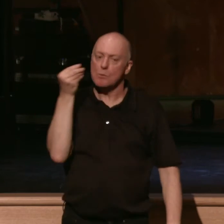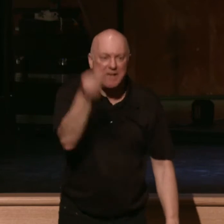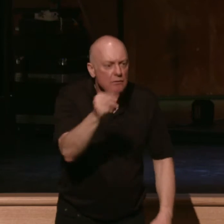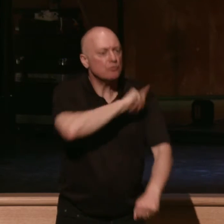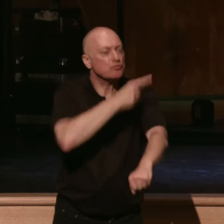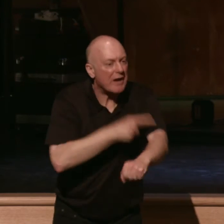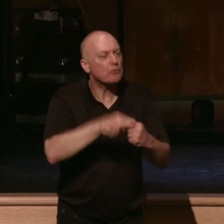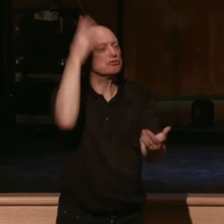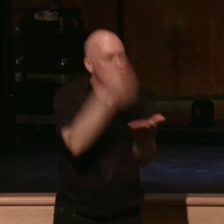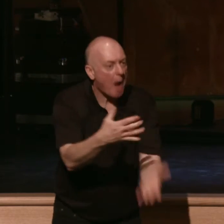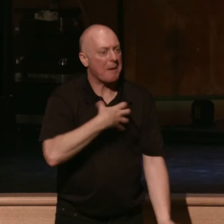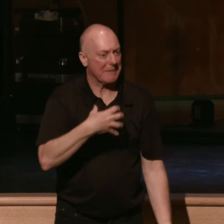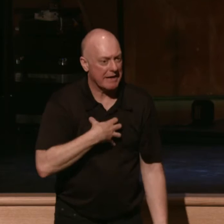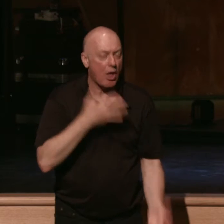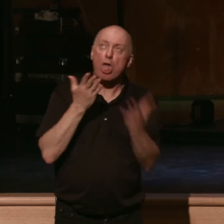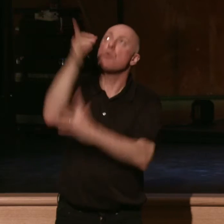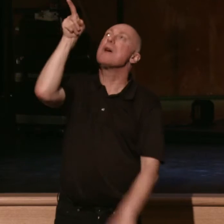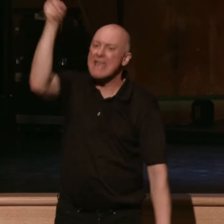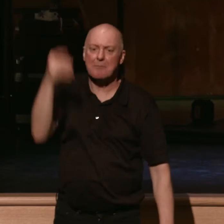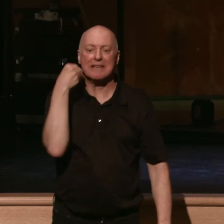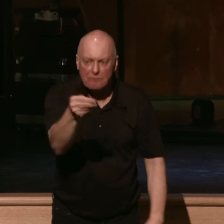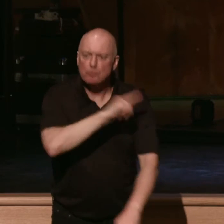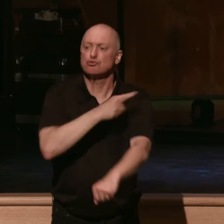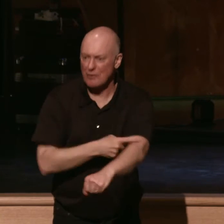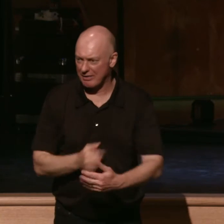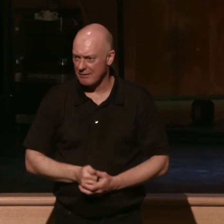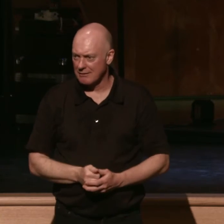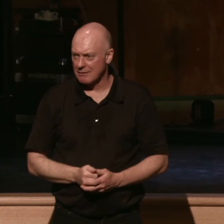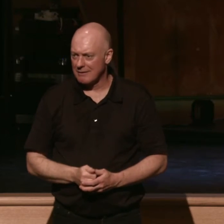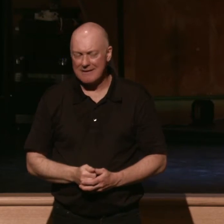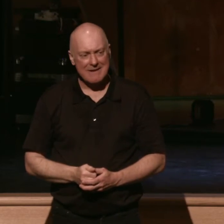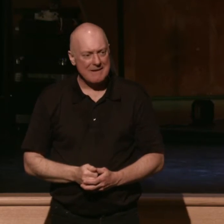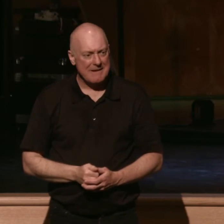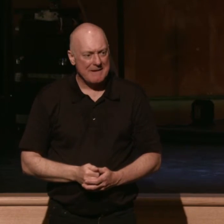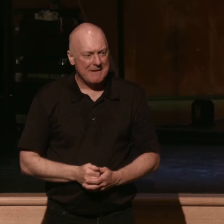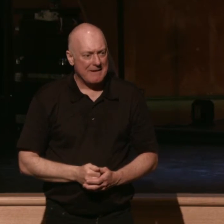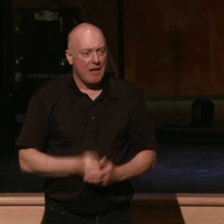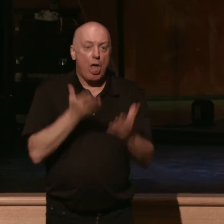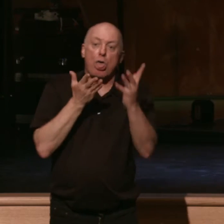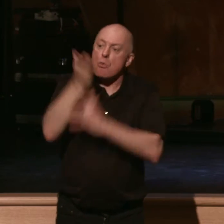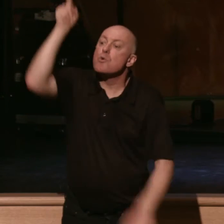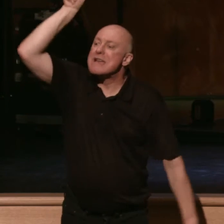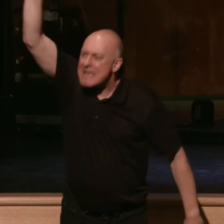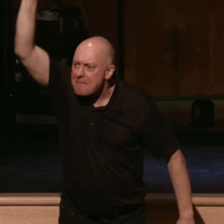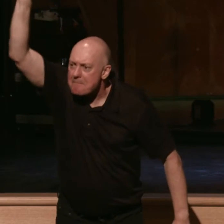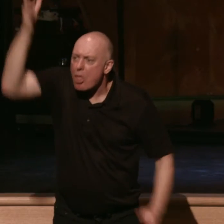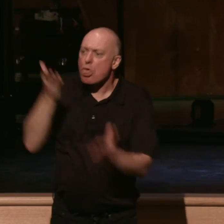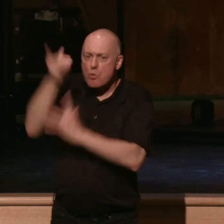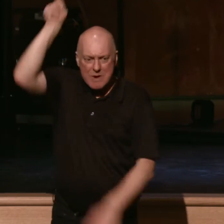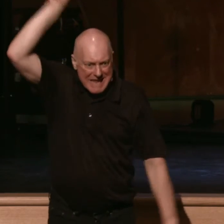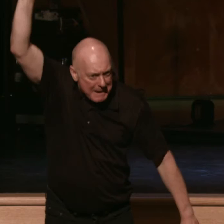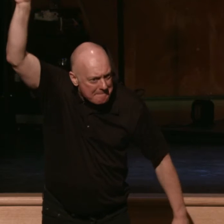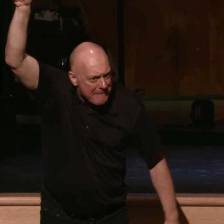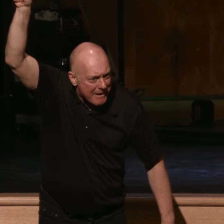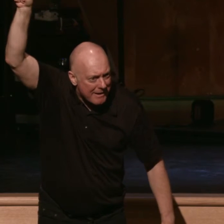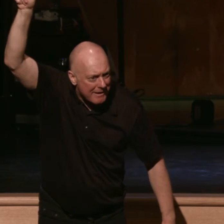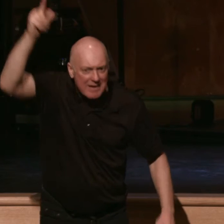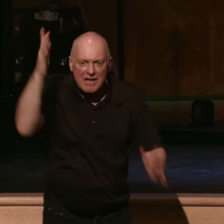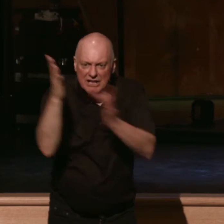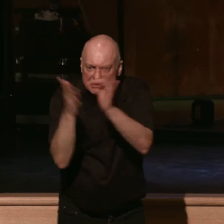Through him who gives you strength. Through him, Paul says. Jesus says to us